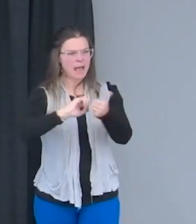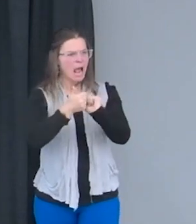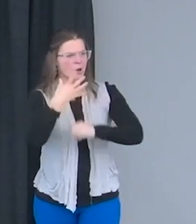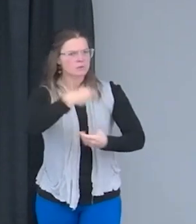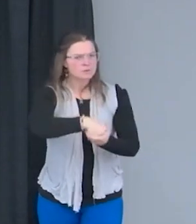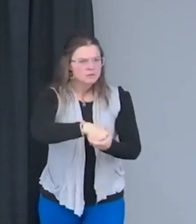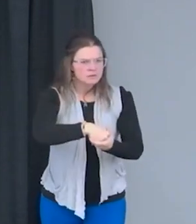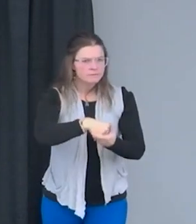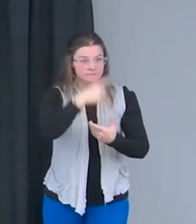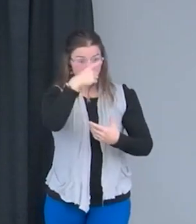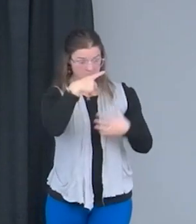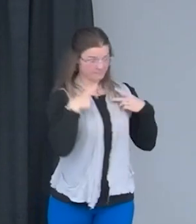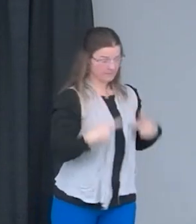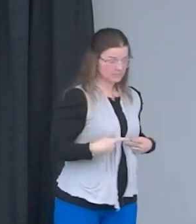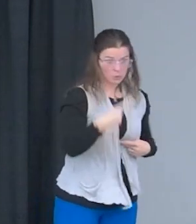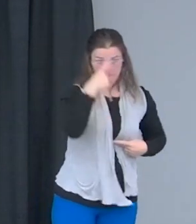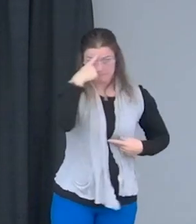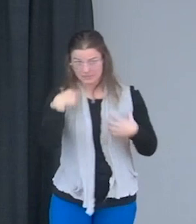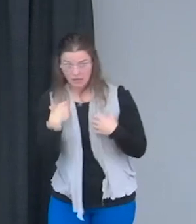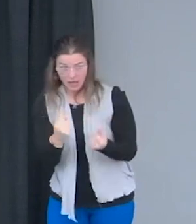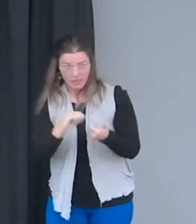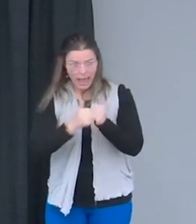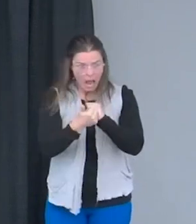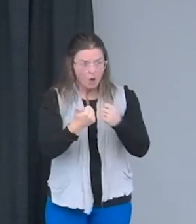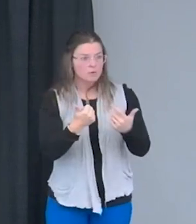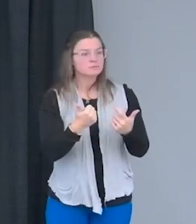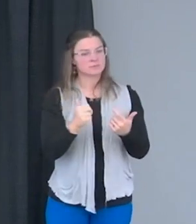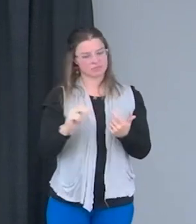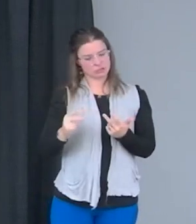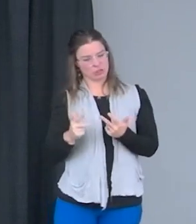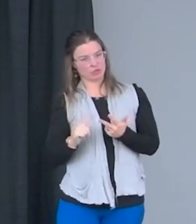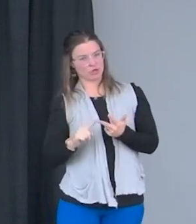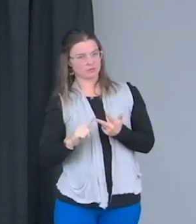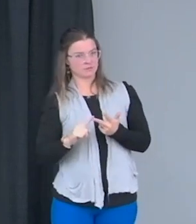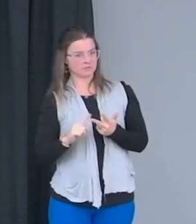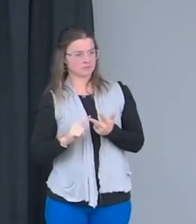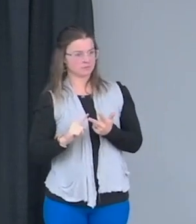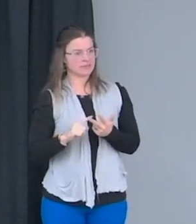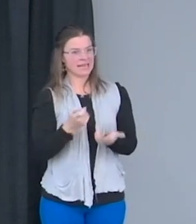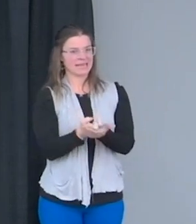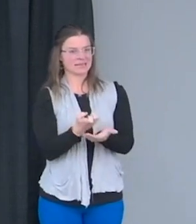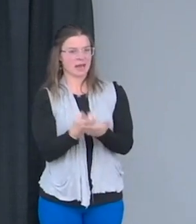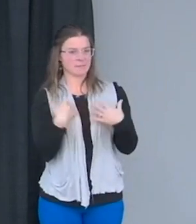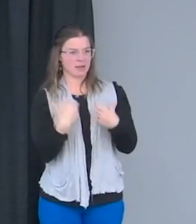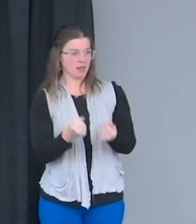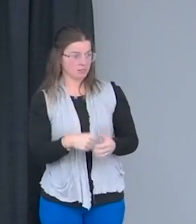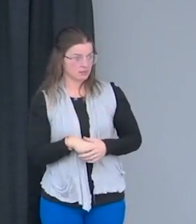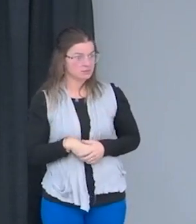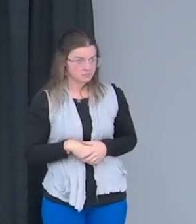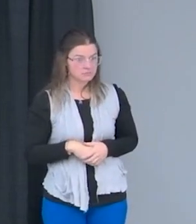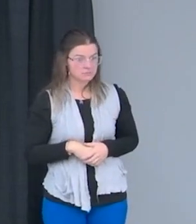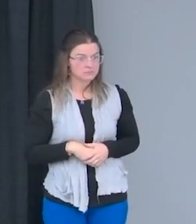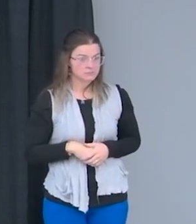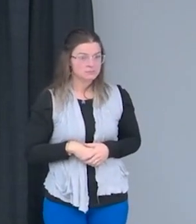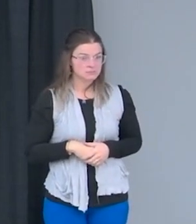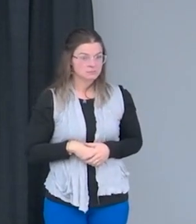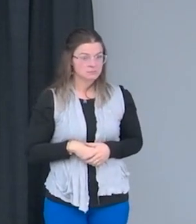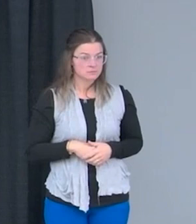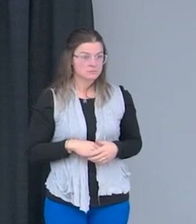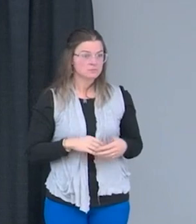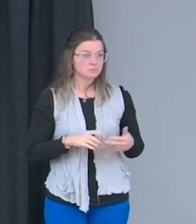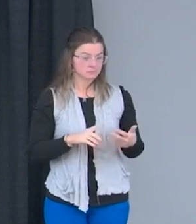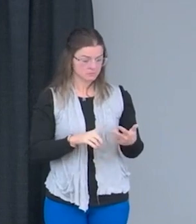health is always say there's a third part of that, and that's economic health, because it's pretty hard to have